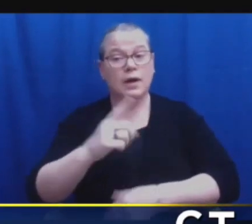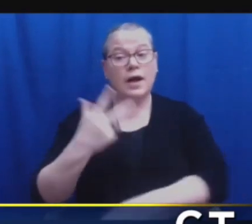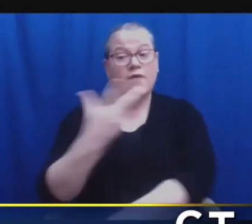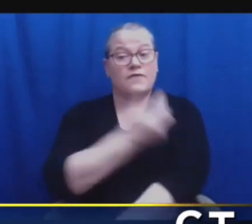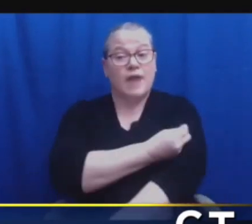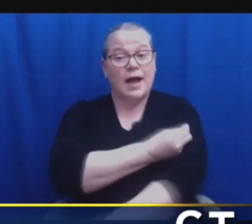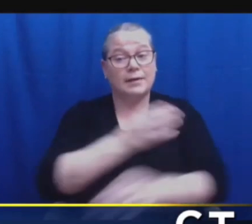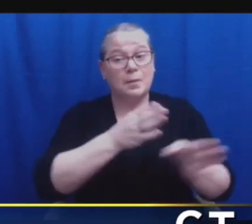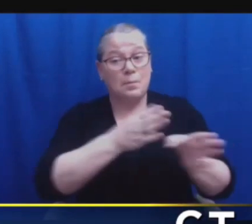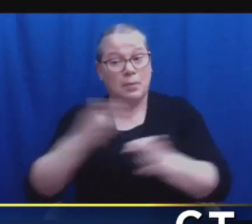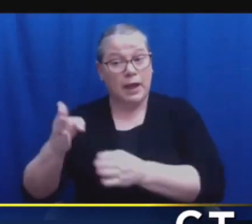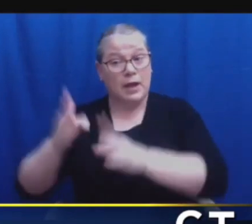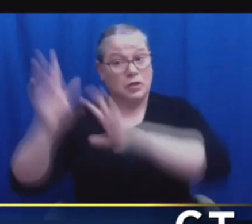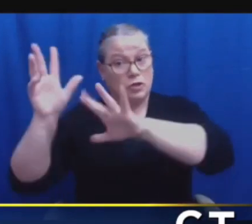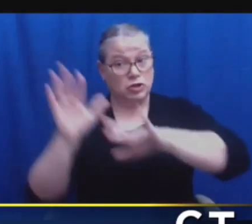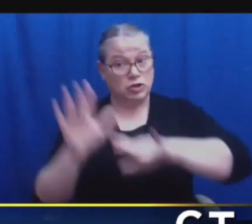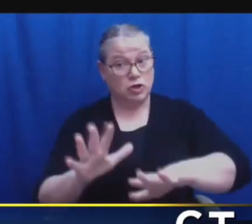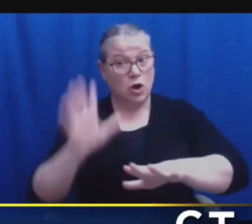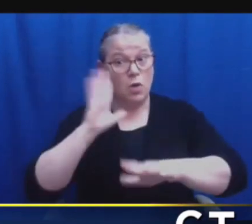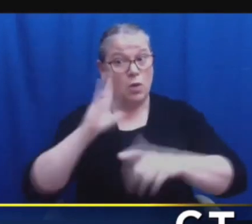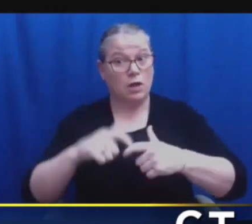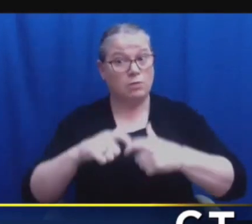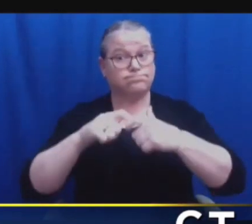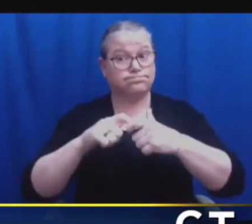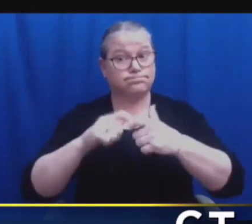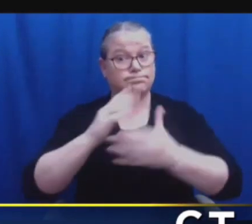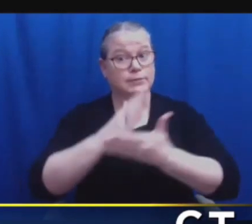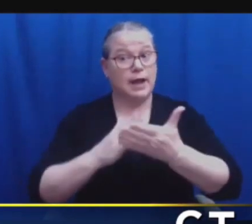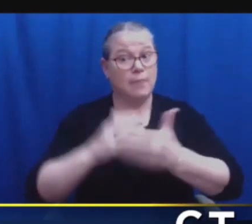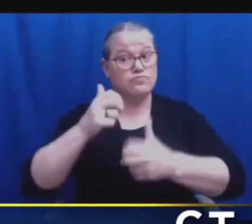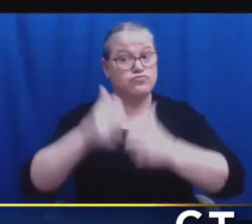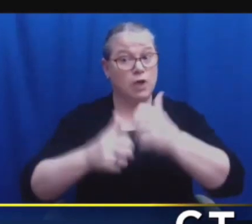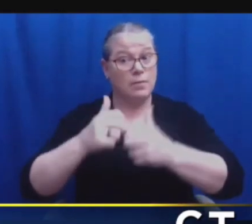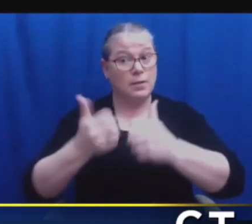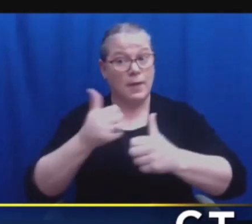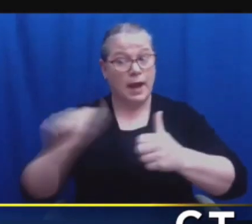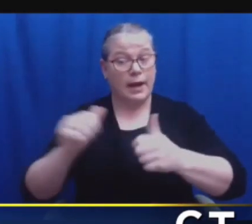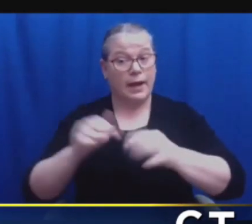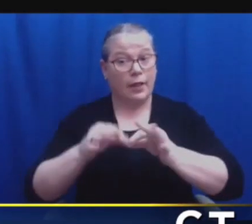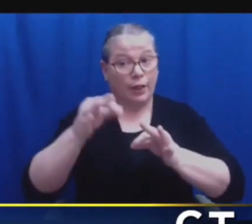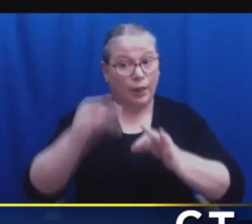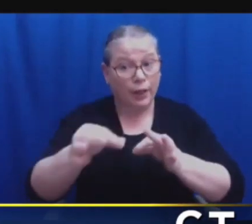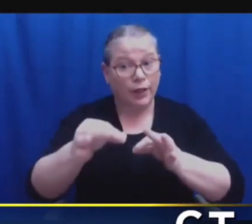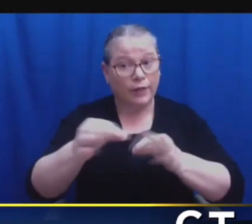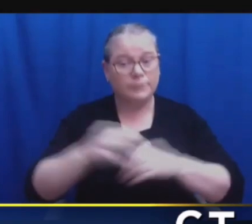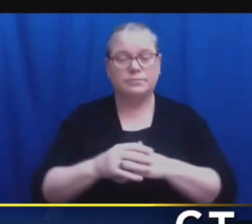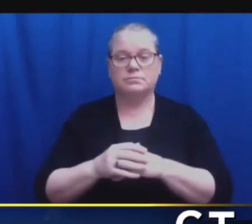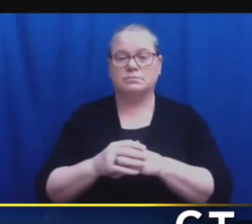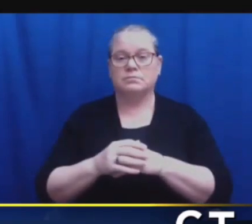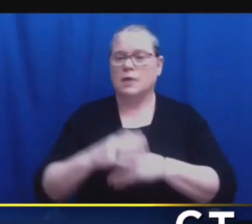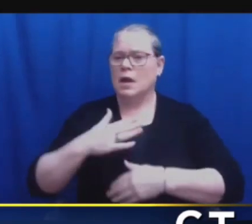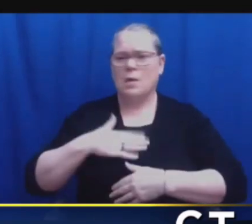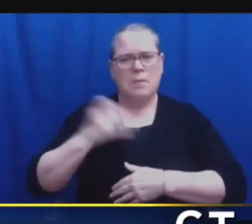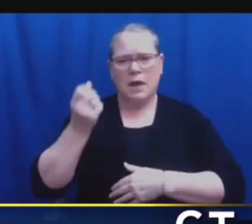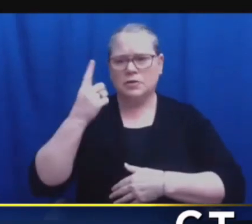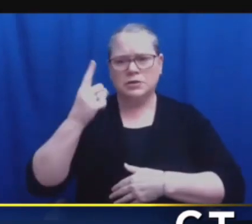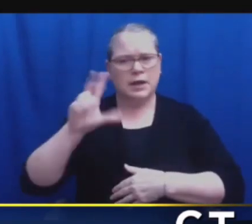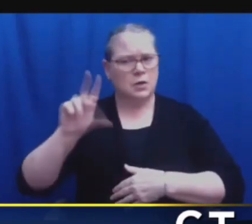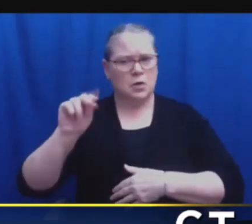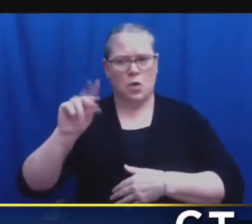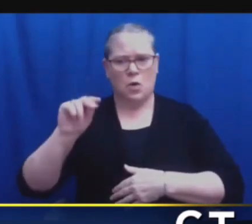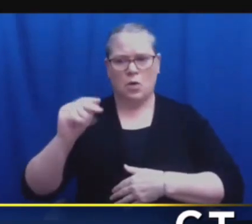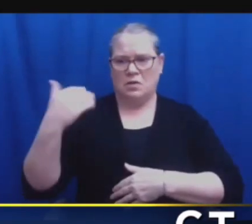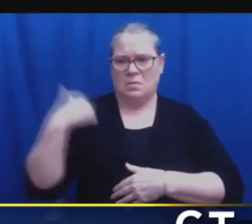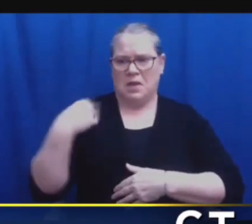Emily, my understanding is not. We got all of the vaccines we needed for the hospitals over the last couple of days. I